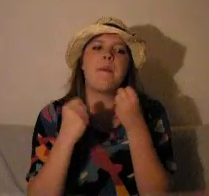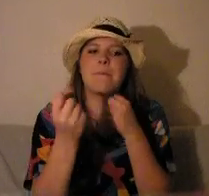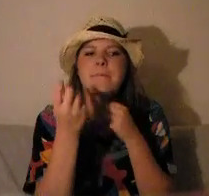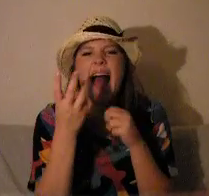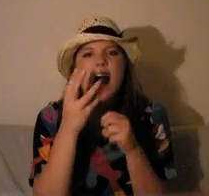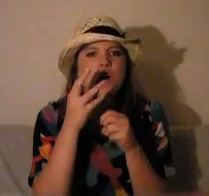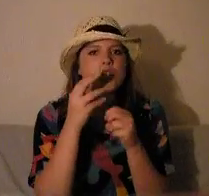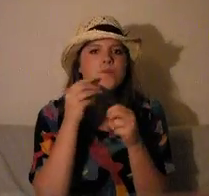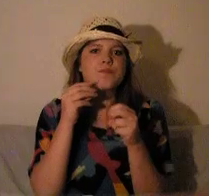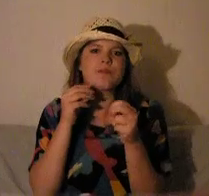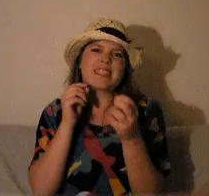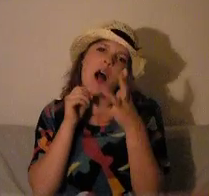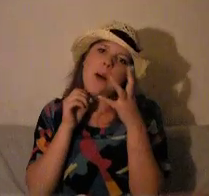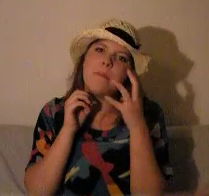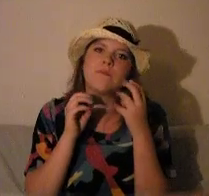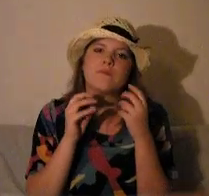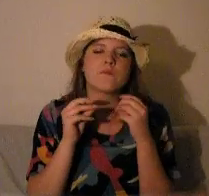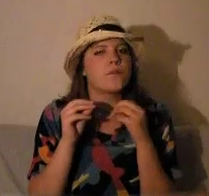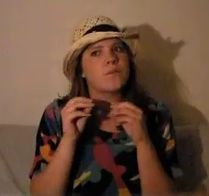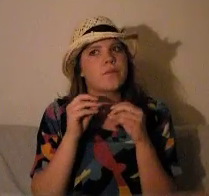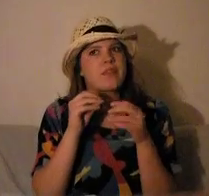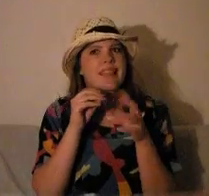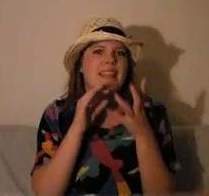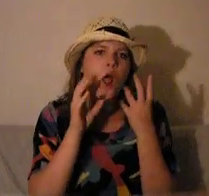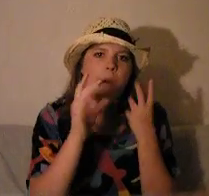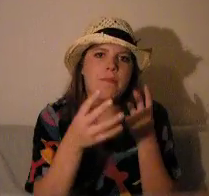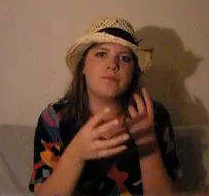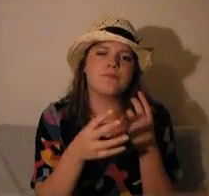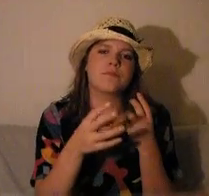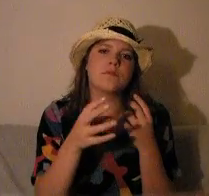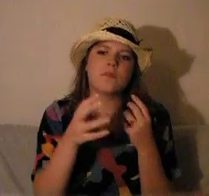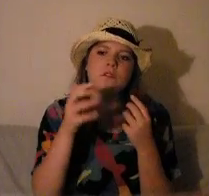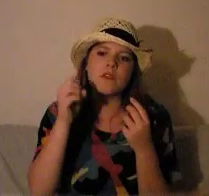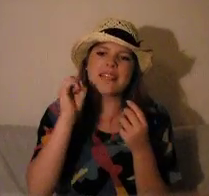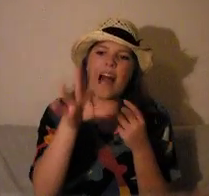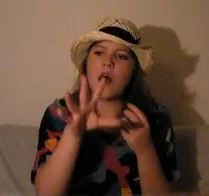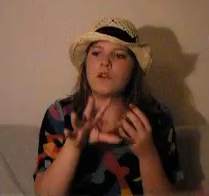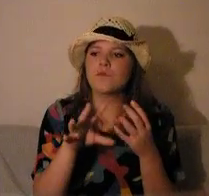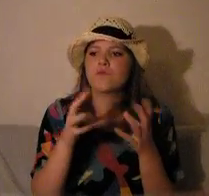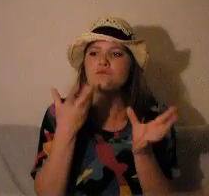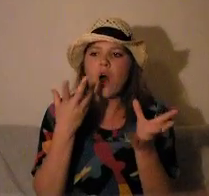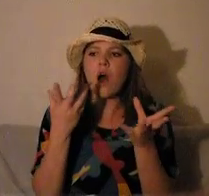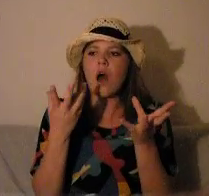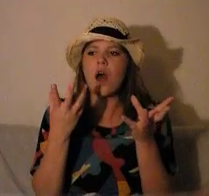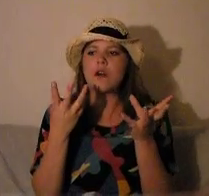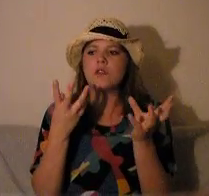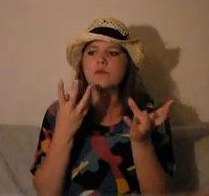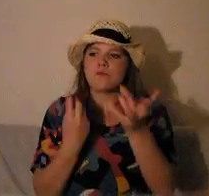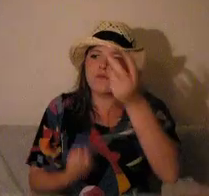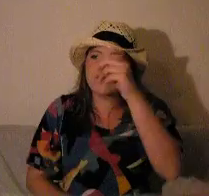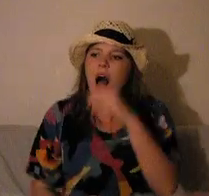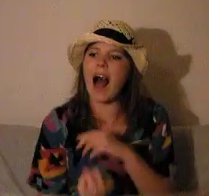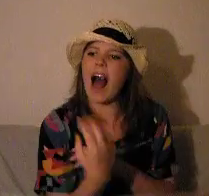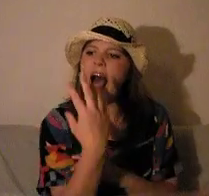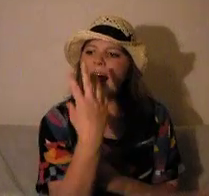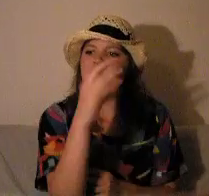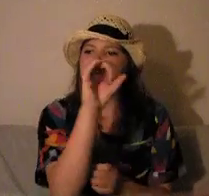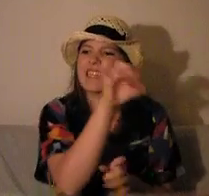me on the bed, and make sweet love to me, and also I really like a man with a mustache, so